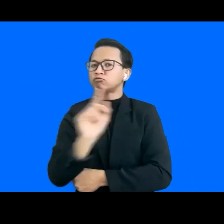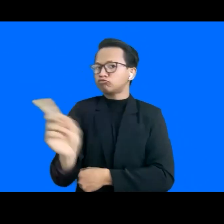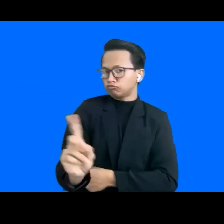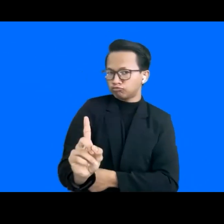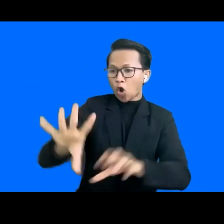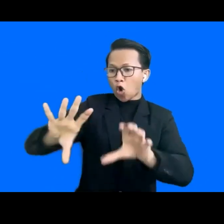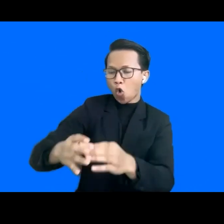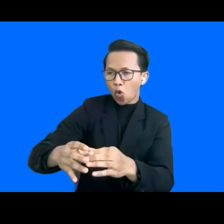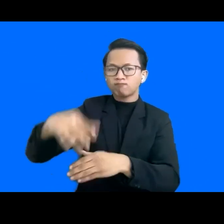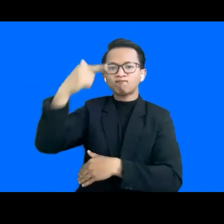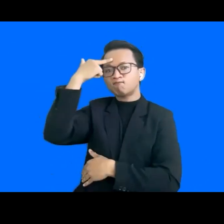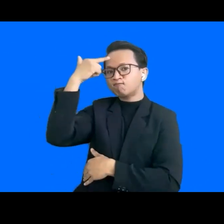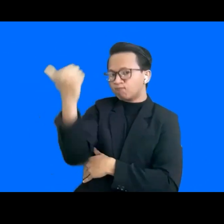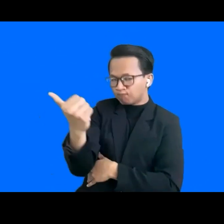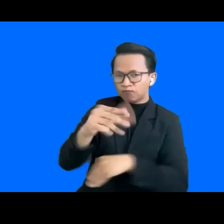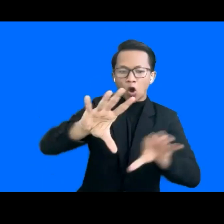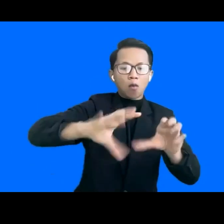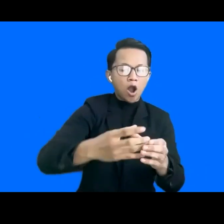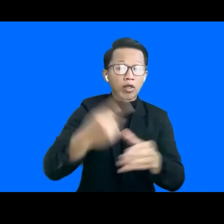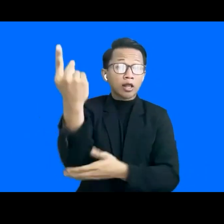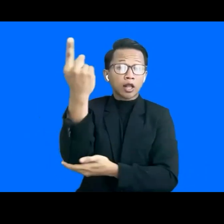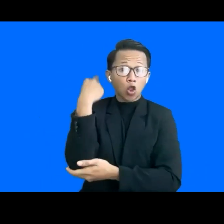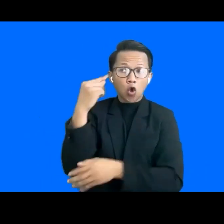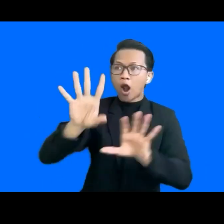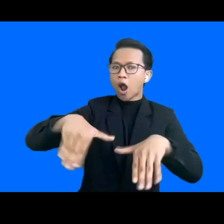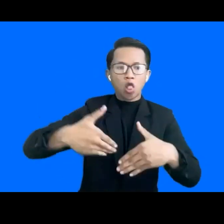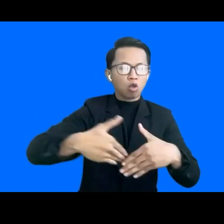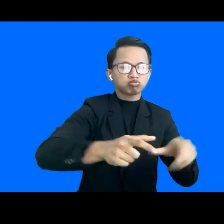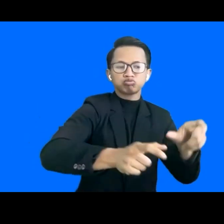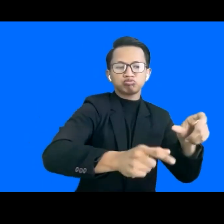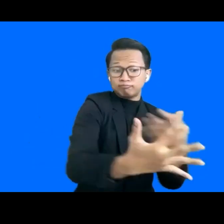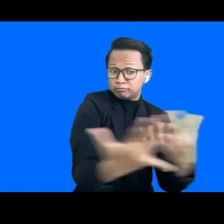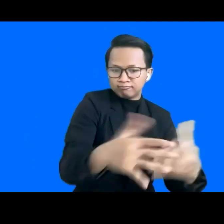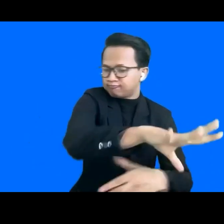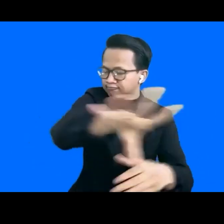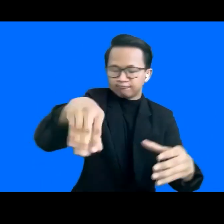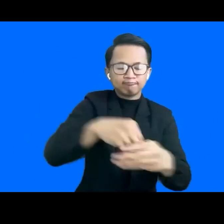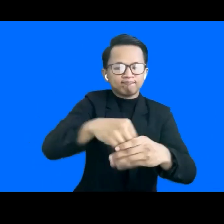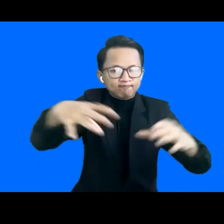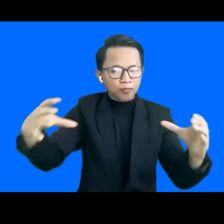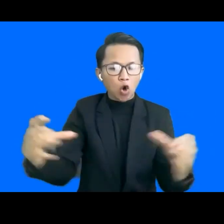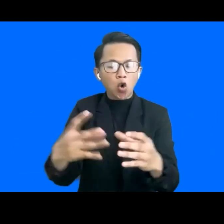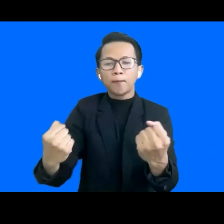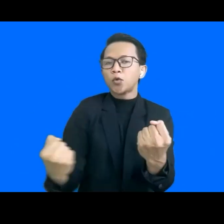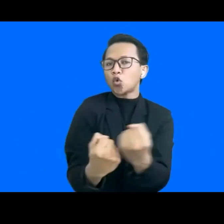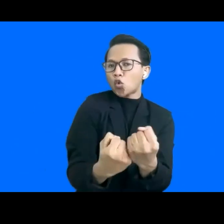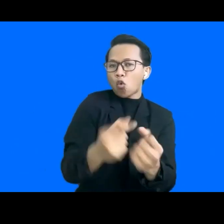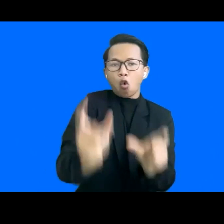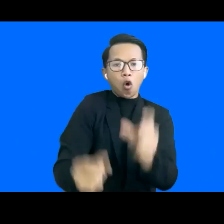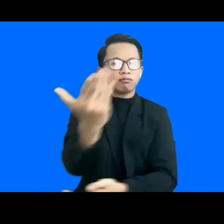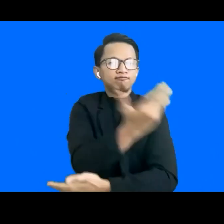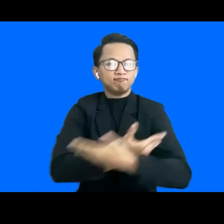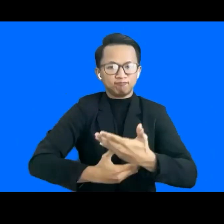civil society, the private sector, all play a critical role in supporting disability inclusion and providing equitable